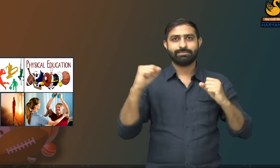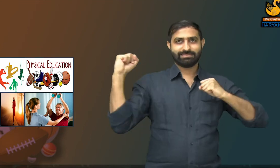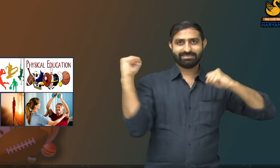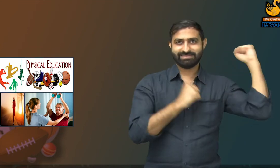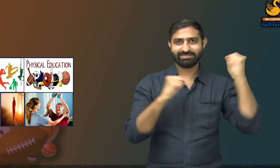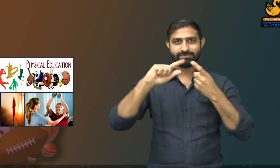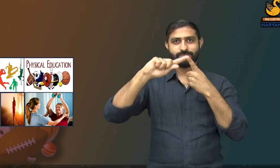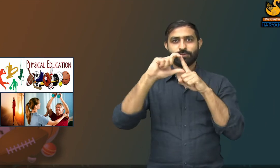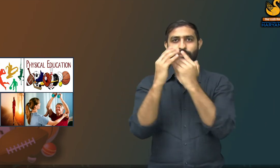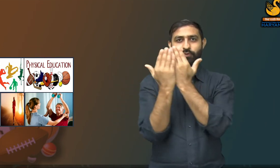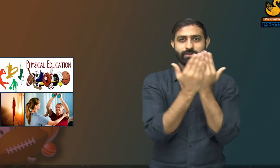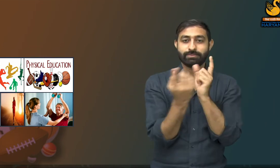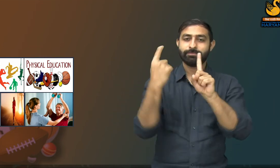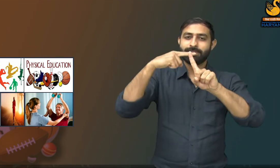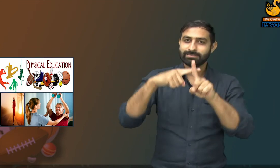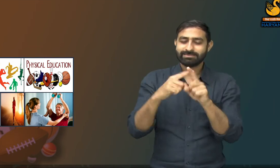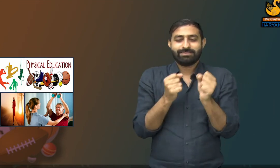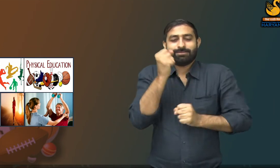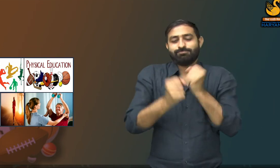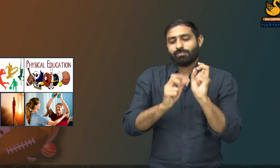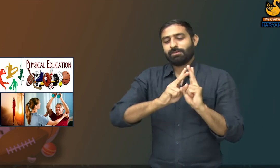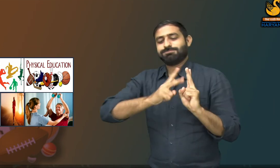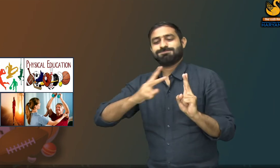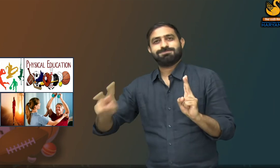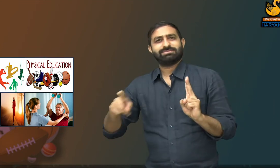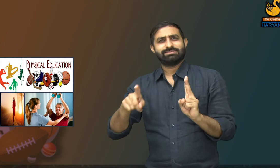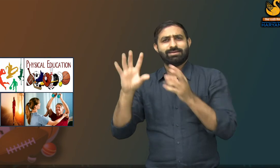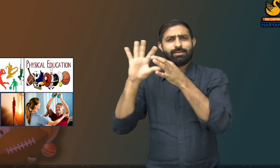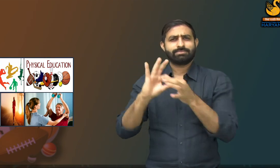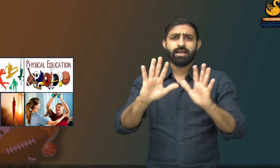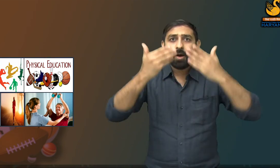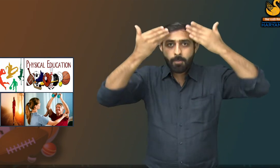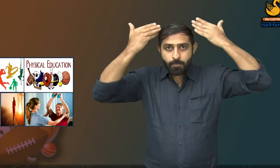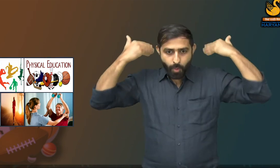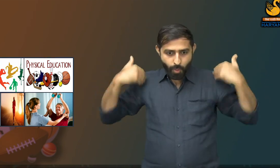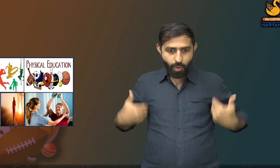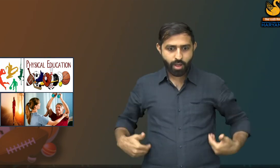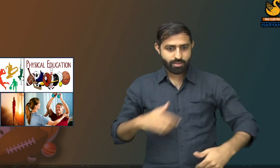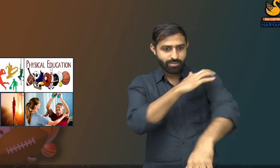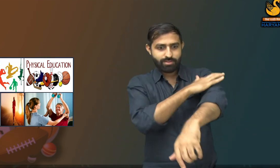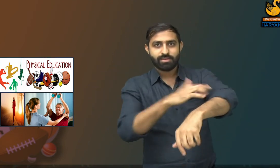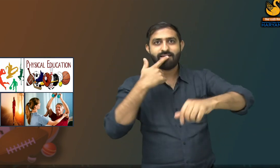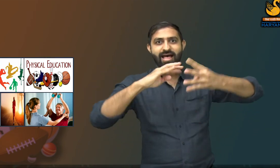So in physical education and sports the knowledge of anatomy,